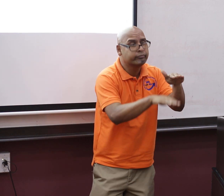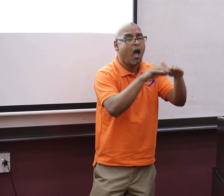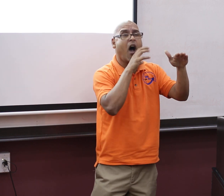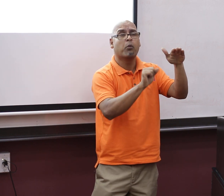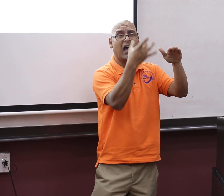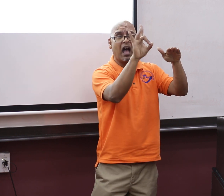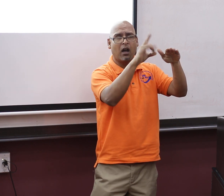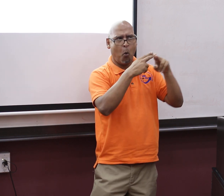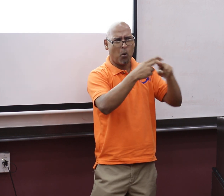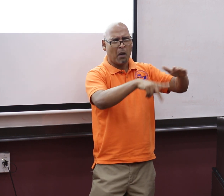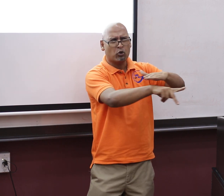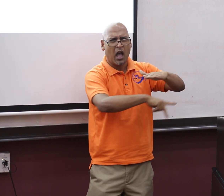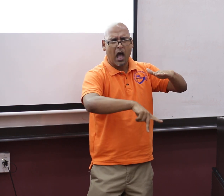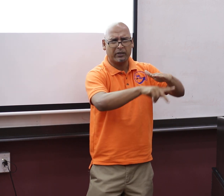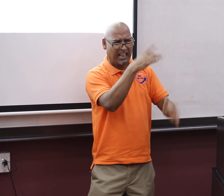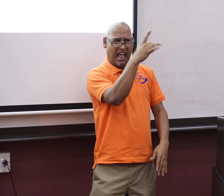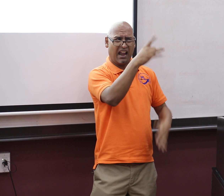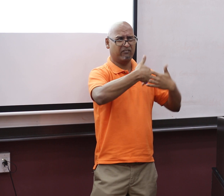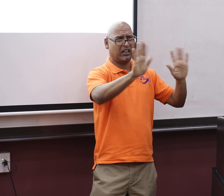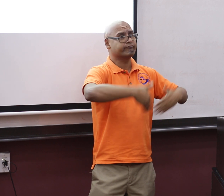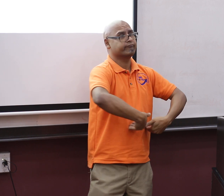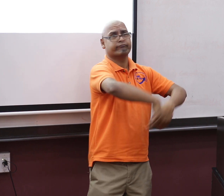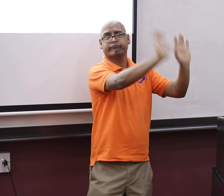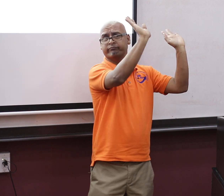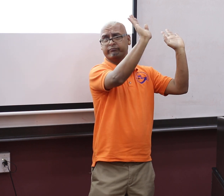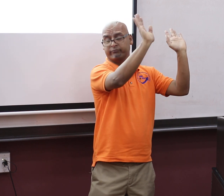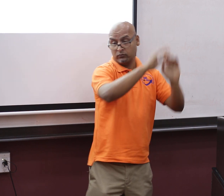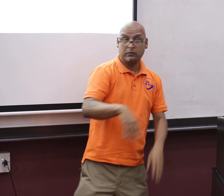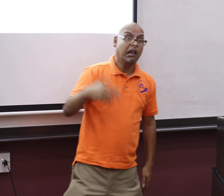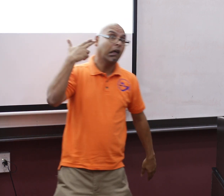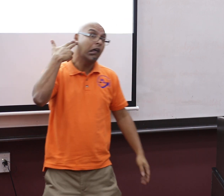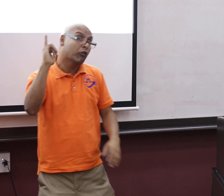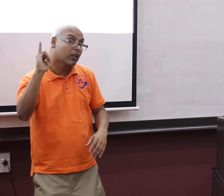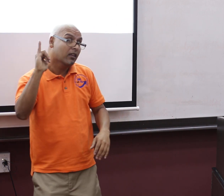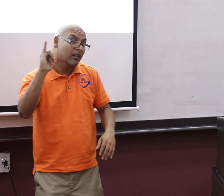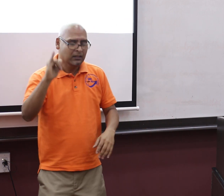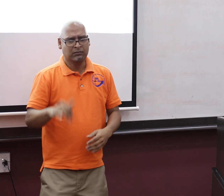In the past, Deaf children would go to primary school, and then that would be it.